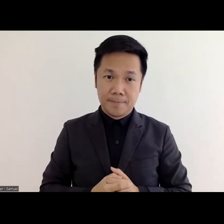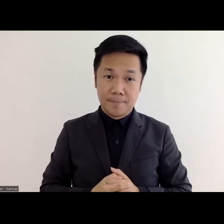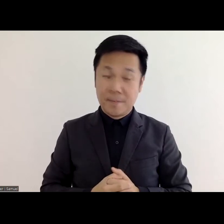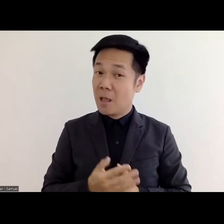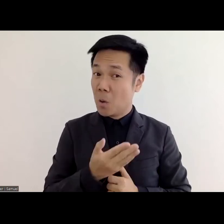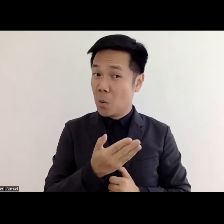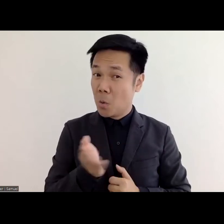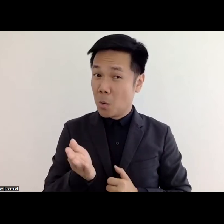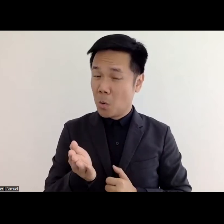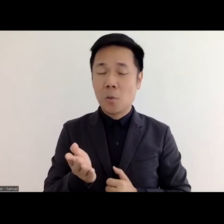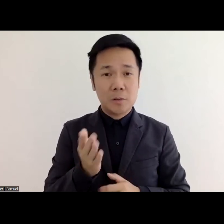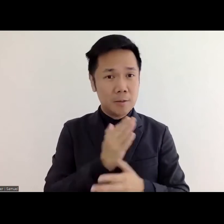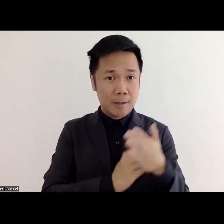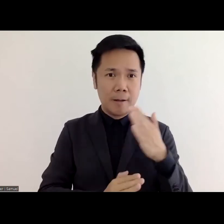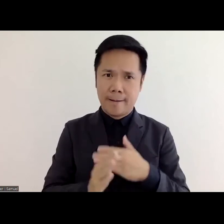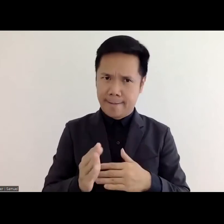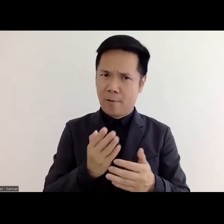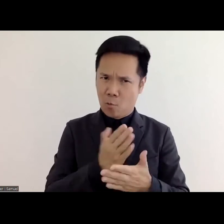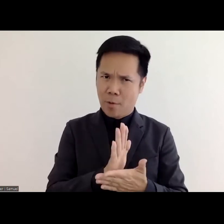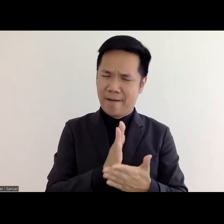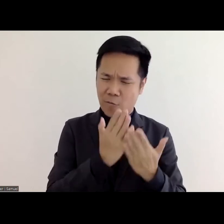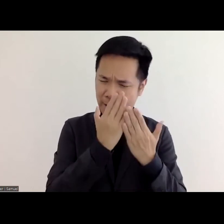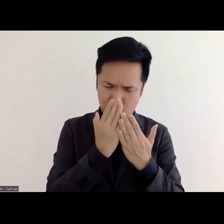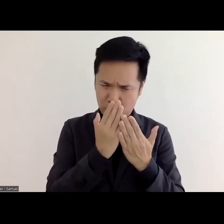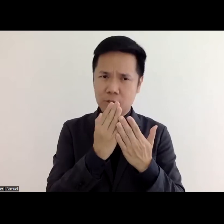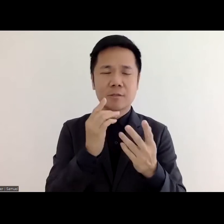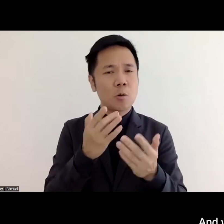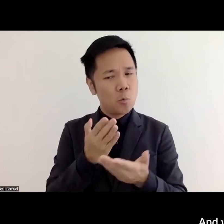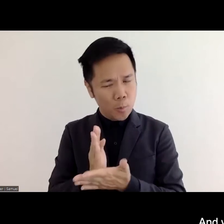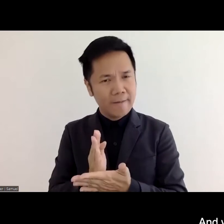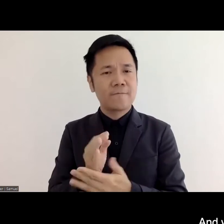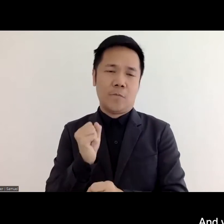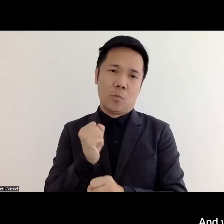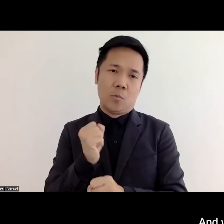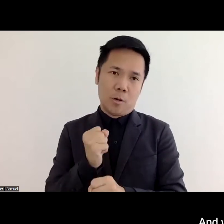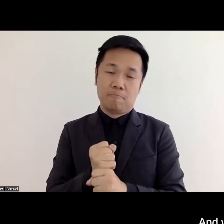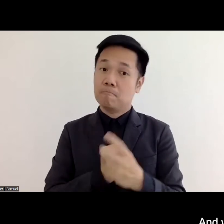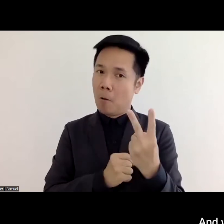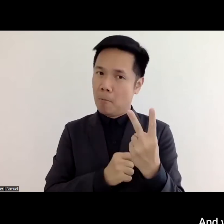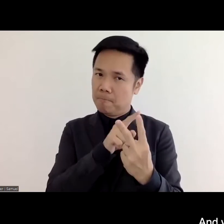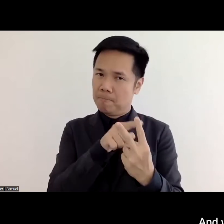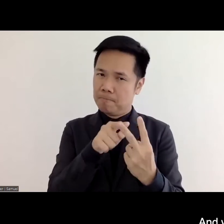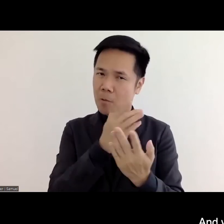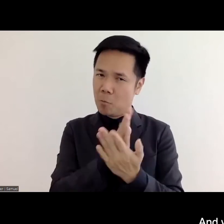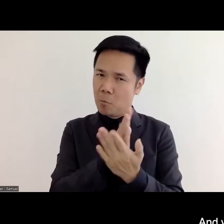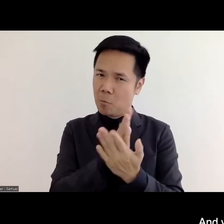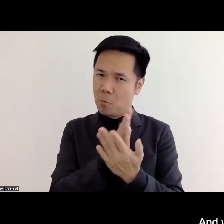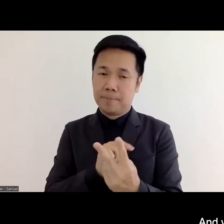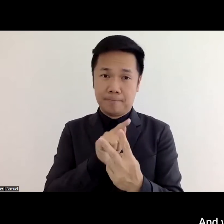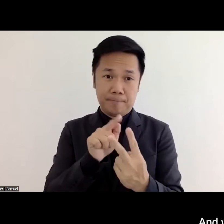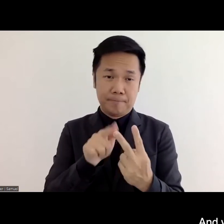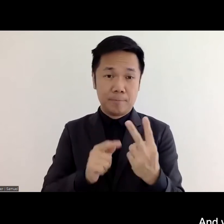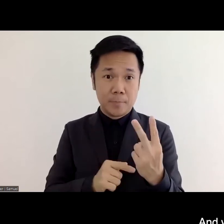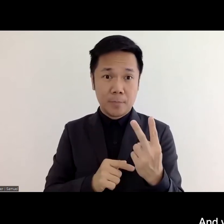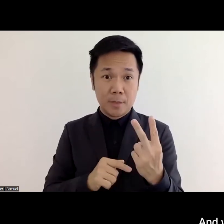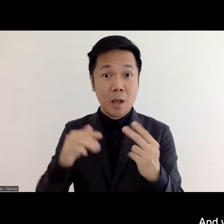with disability has a right to education and employment um and uh while it man you know